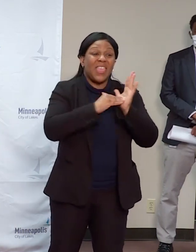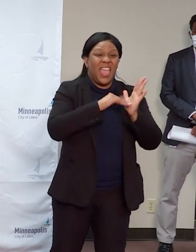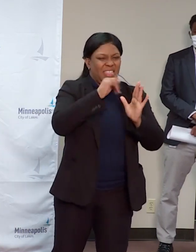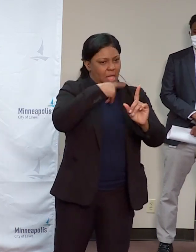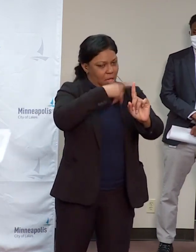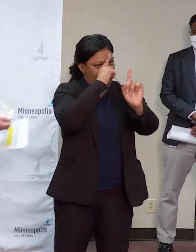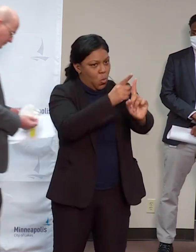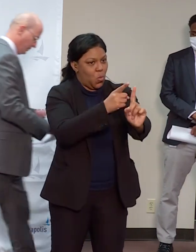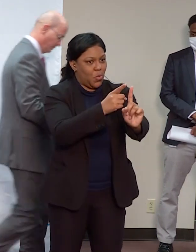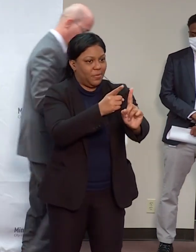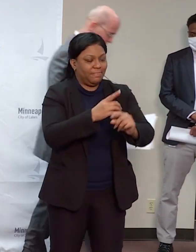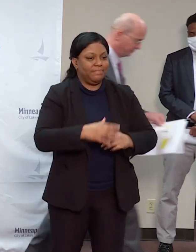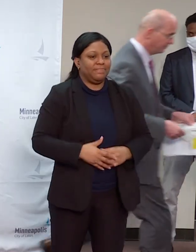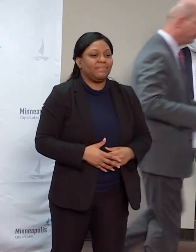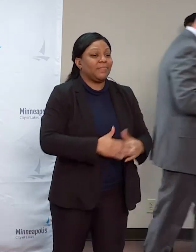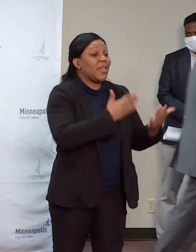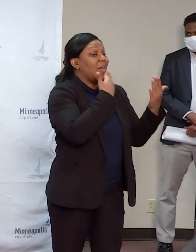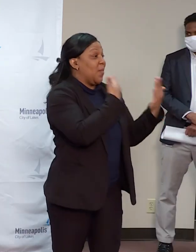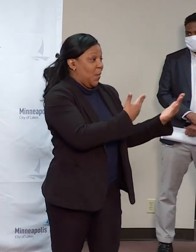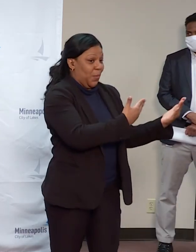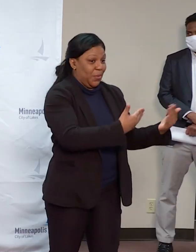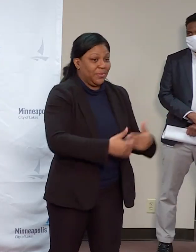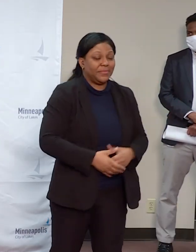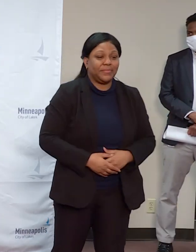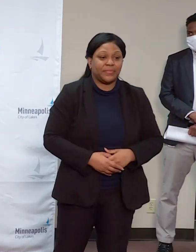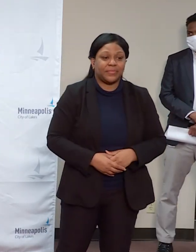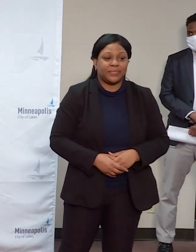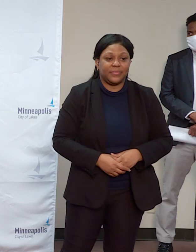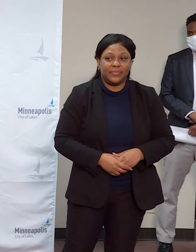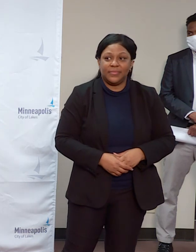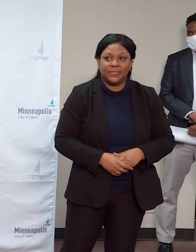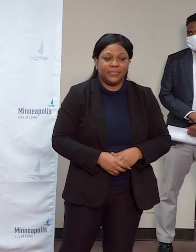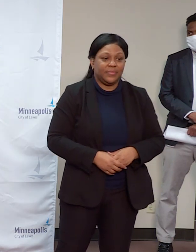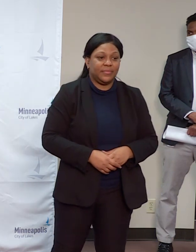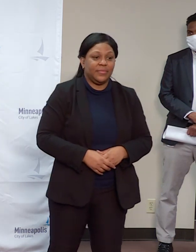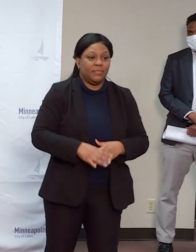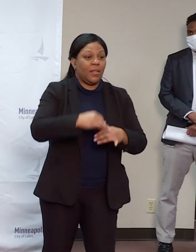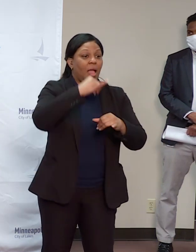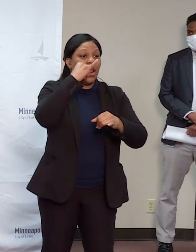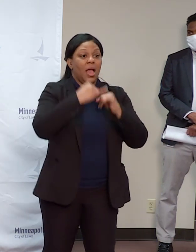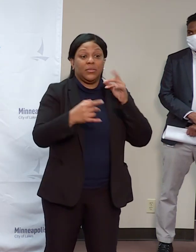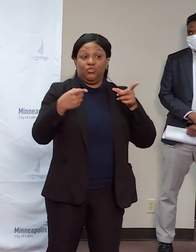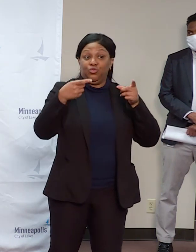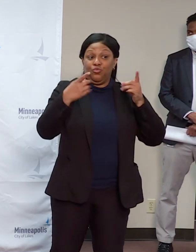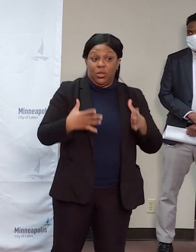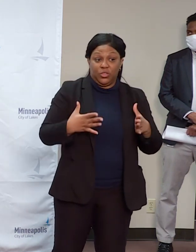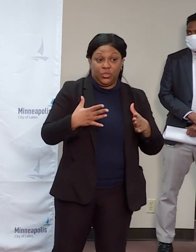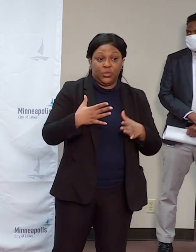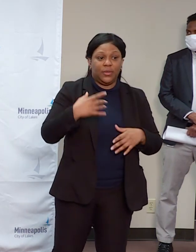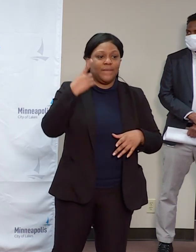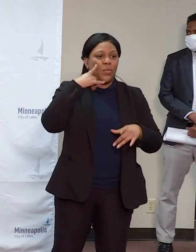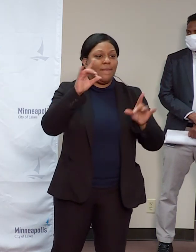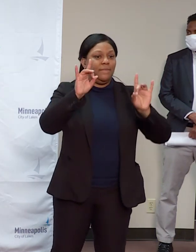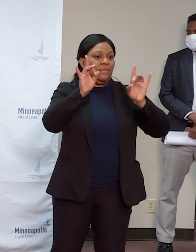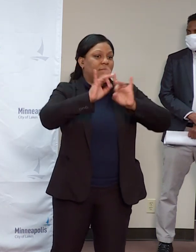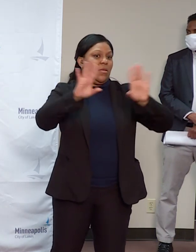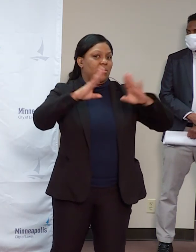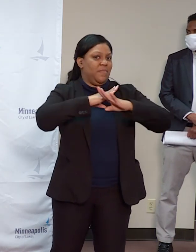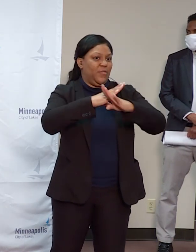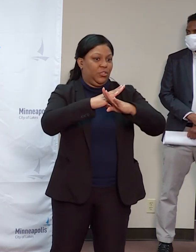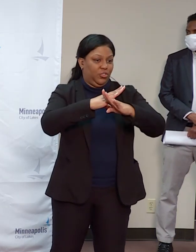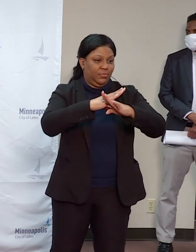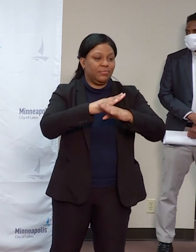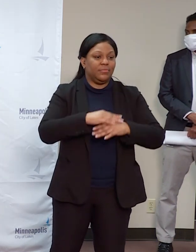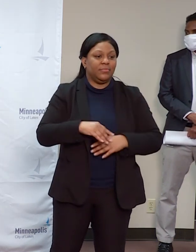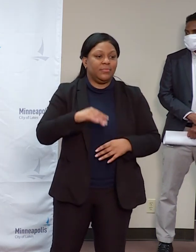Thank you, Rubidor. Finally, our Director of the Office of Violence Prevention, Sasha Cotton, who will share a bit more of a toolkit as to